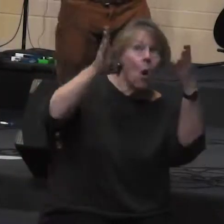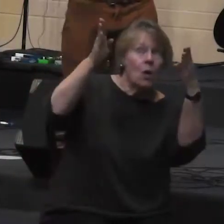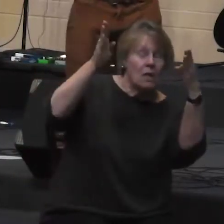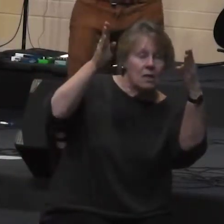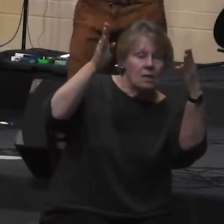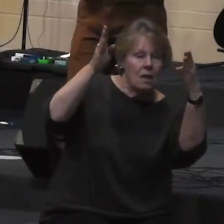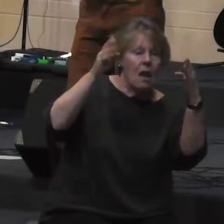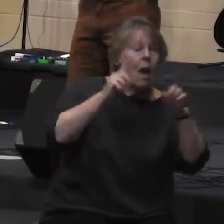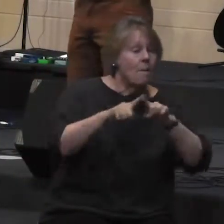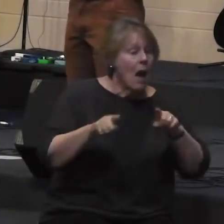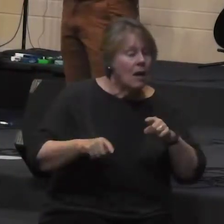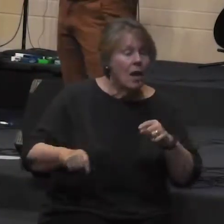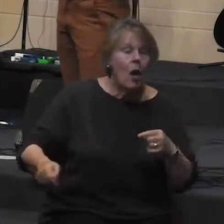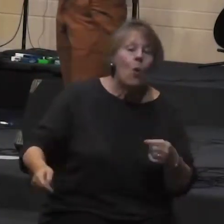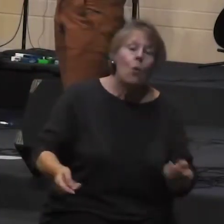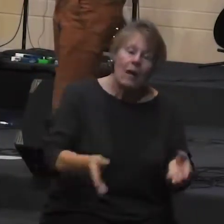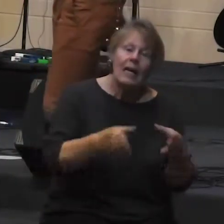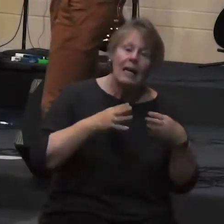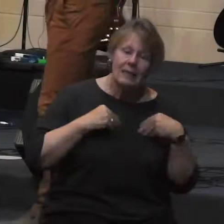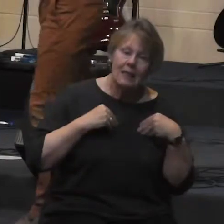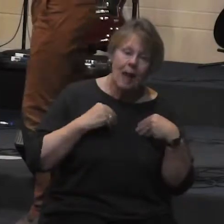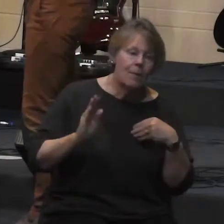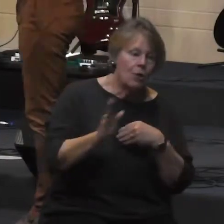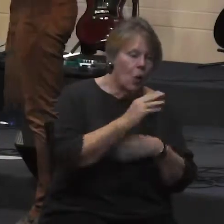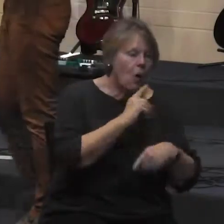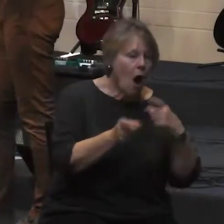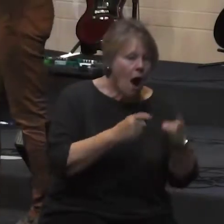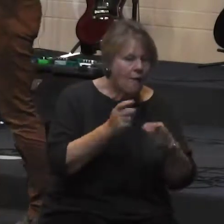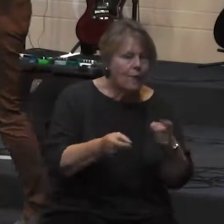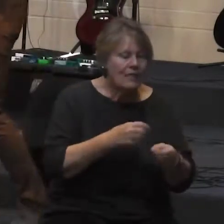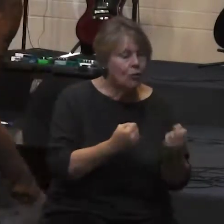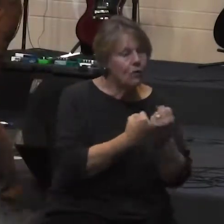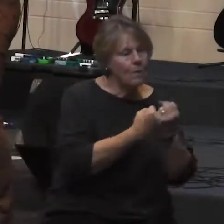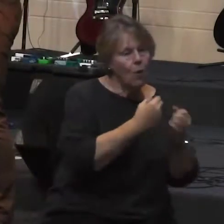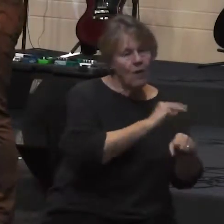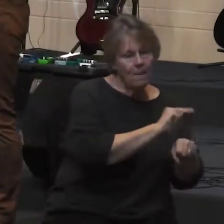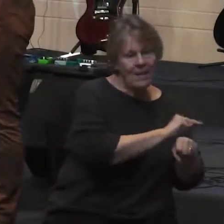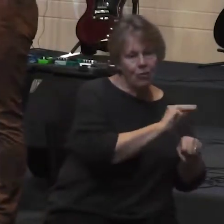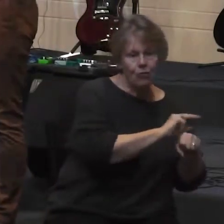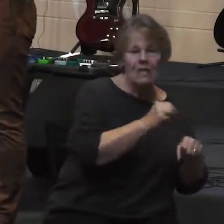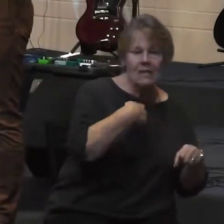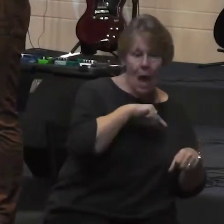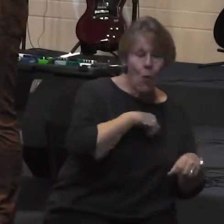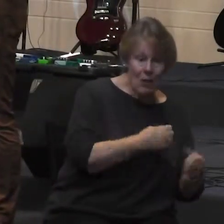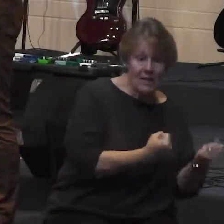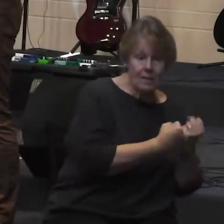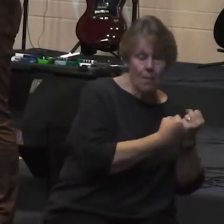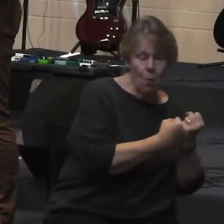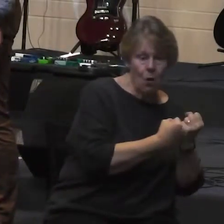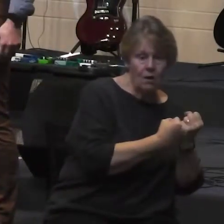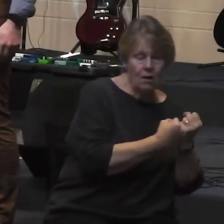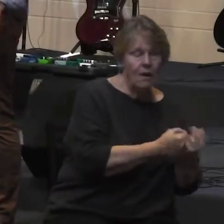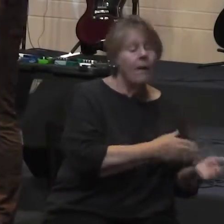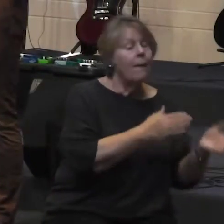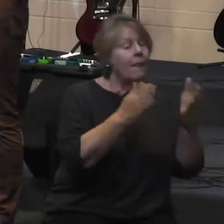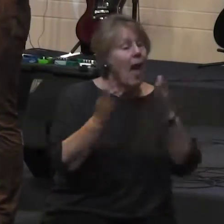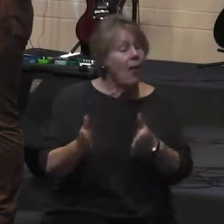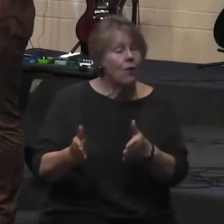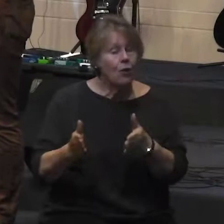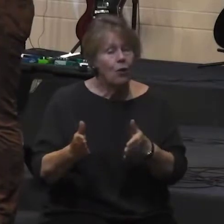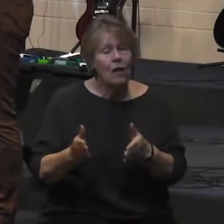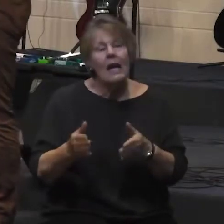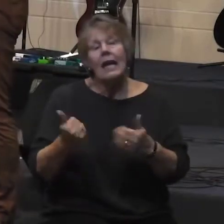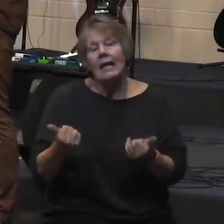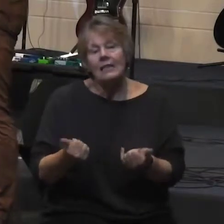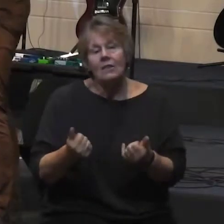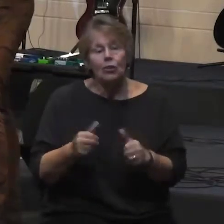support the ministries that we have another big part of the offering is to continue to fund the building we have